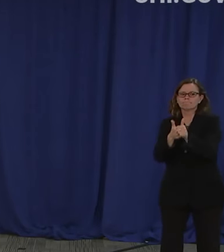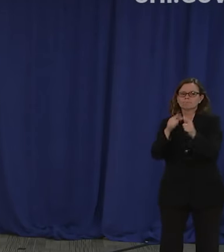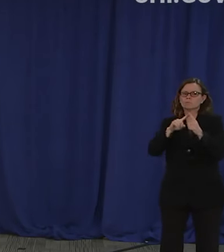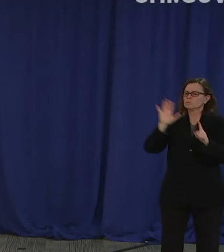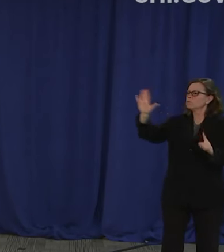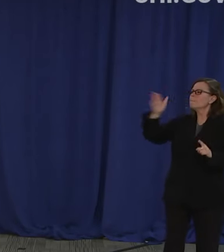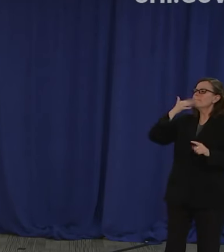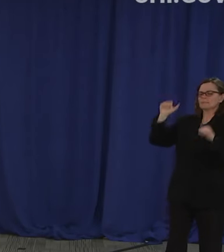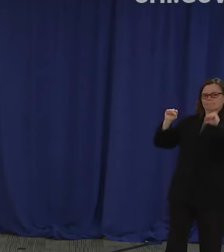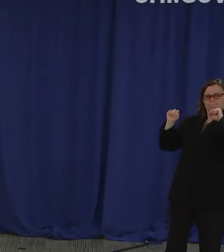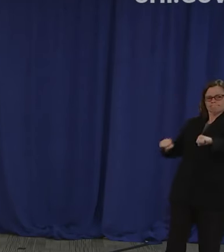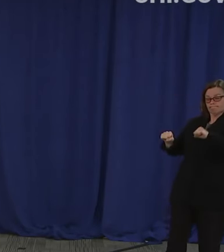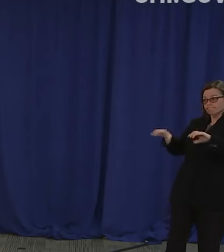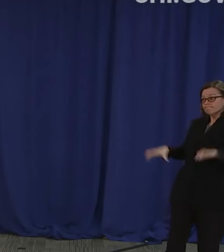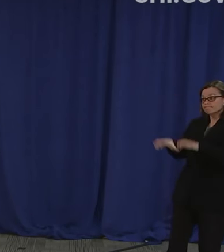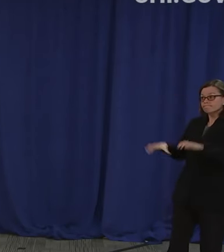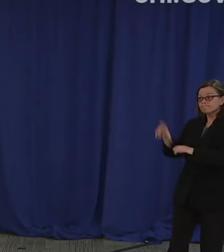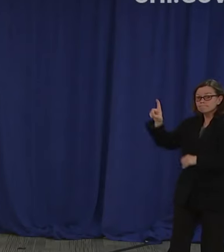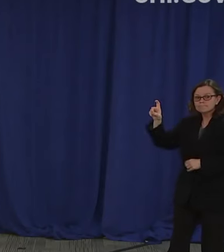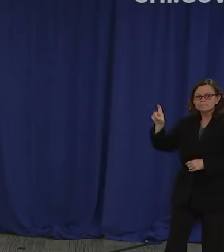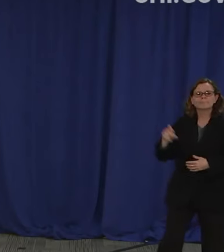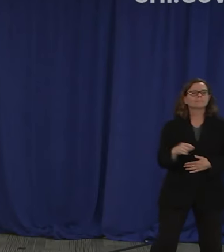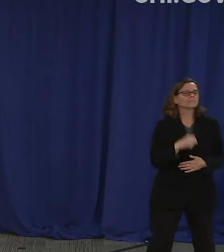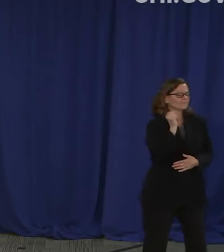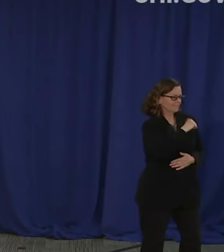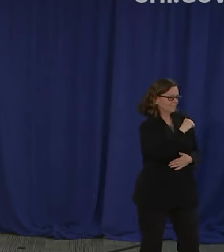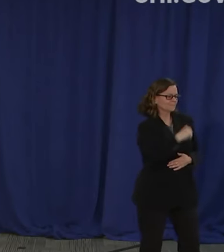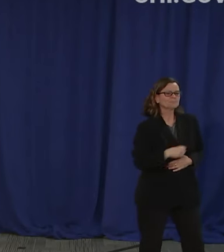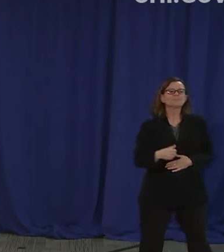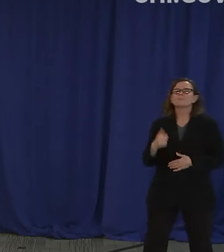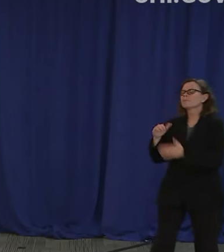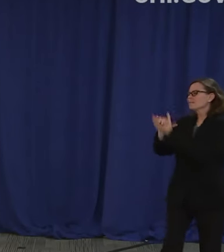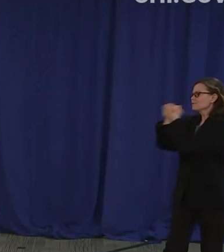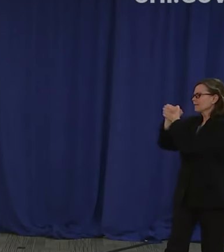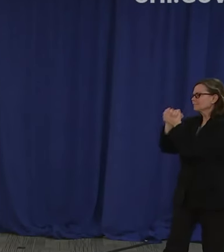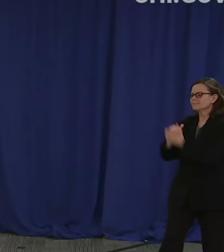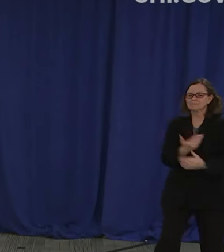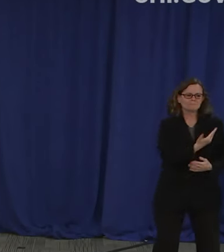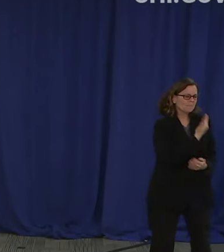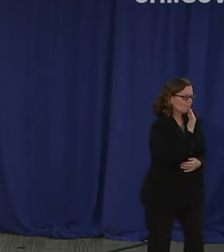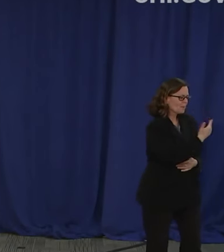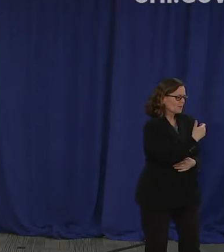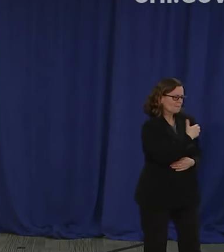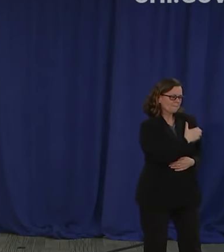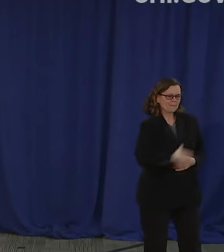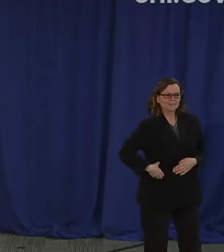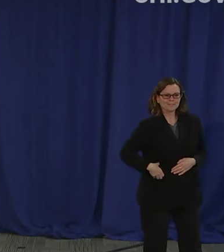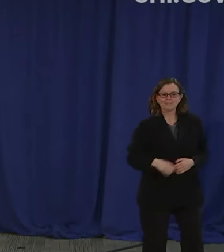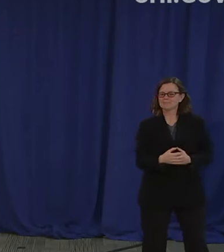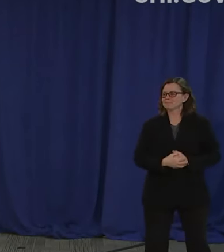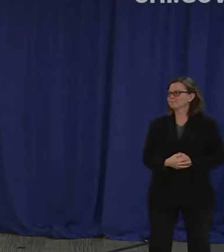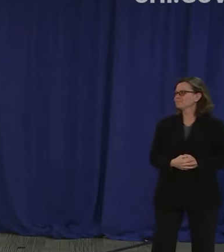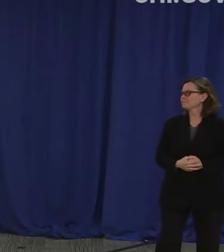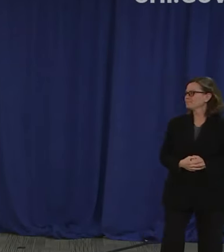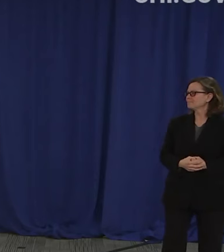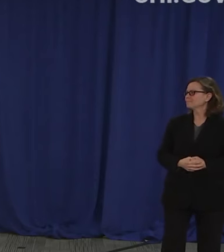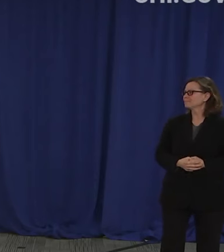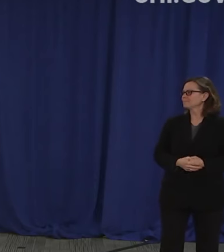my ability congratulations thank you mayor let me do this congratulations thank you